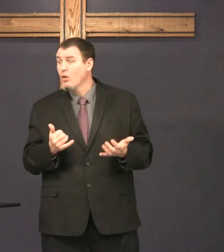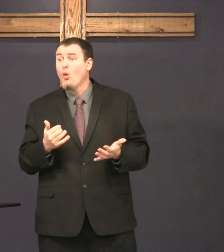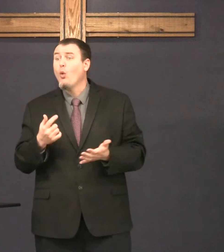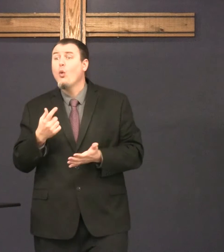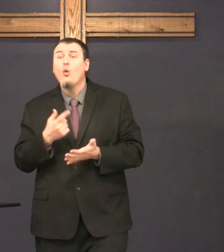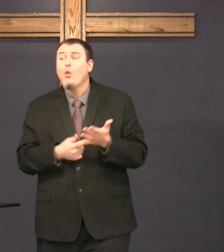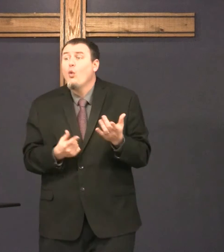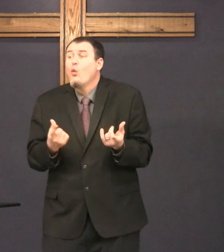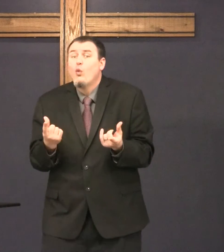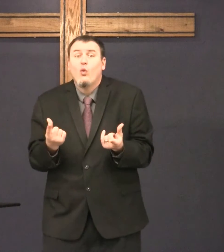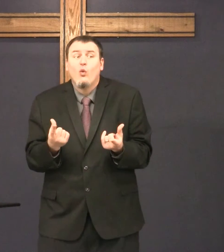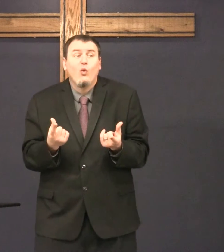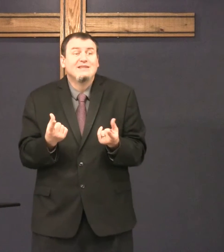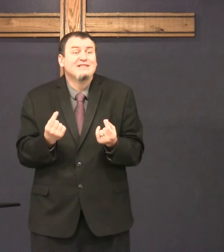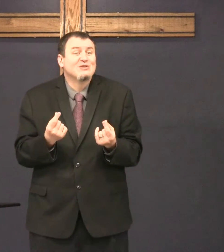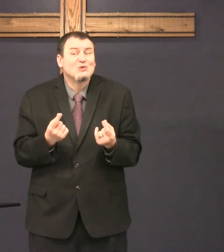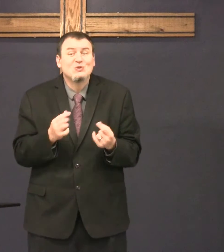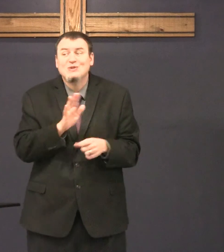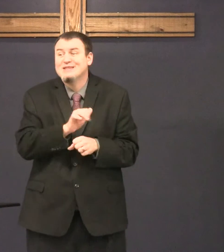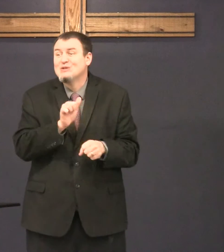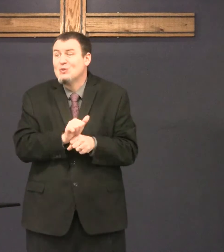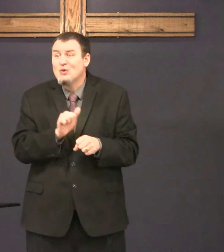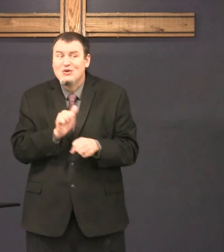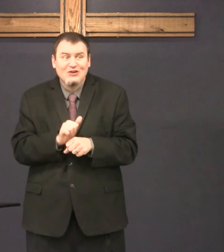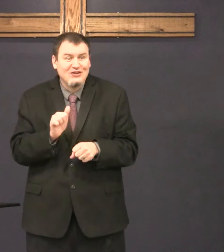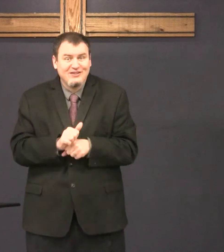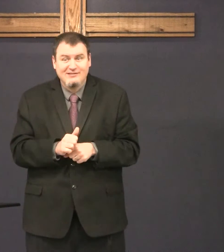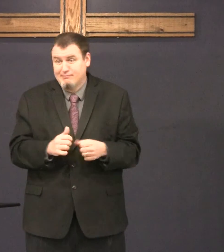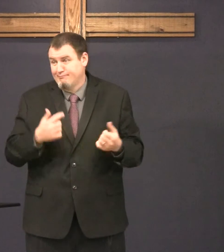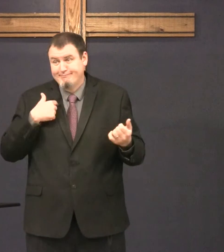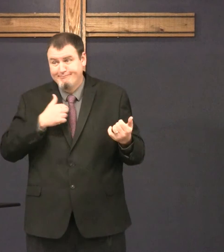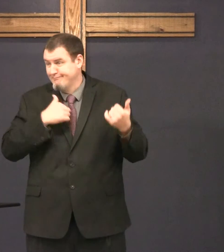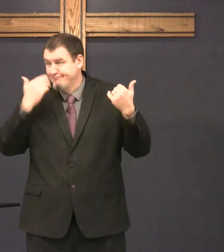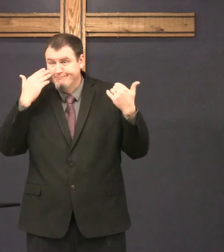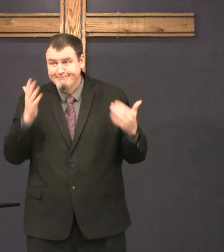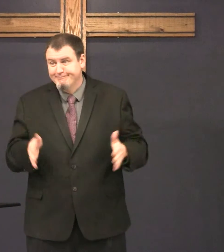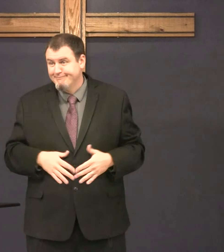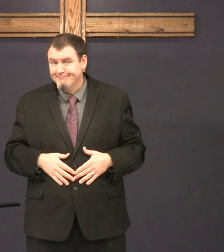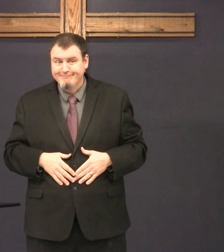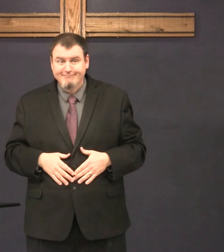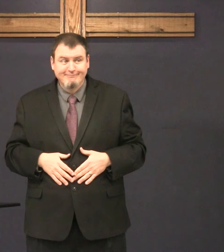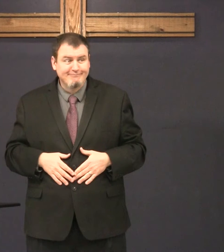that that was his name. And what did he do? What was his work? We don't know.